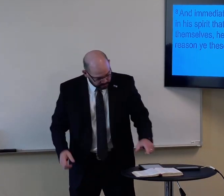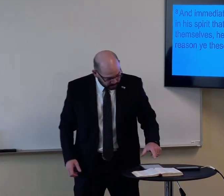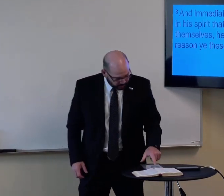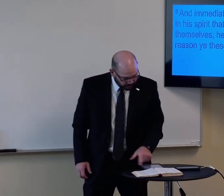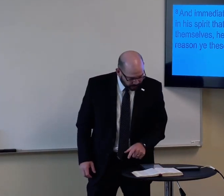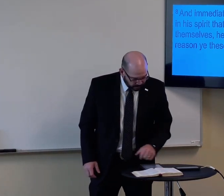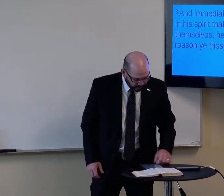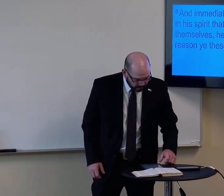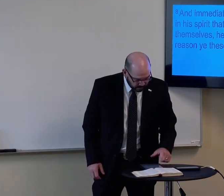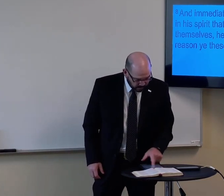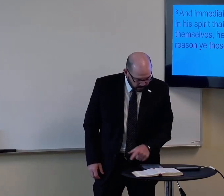Problems in your marriage?